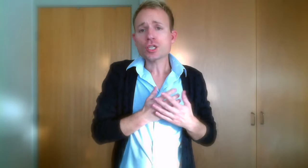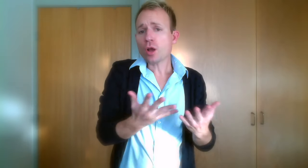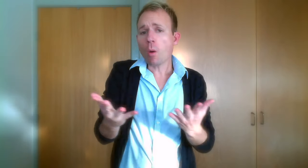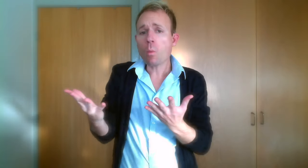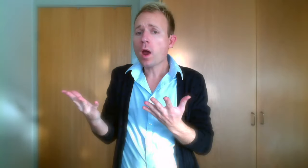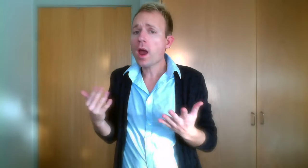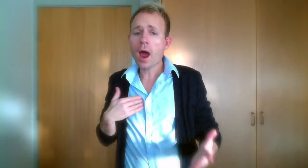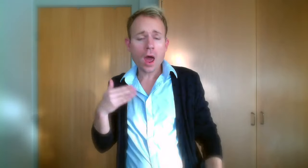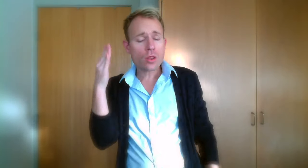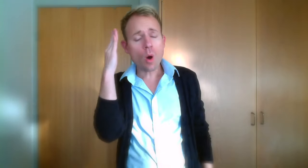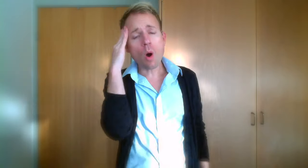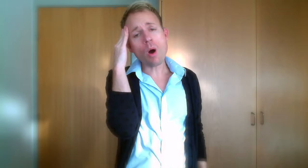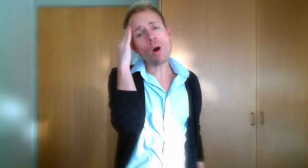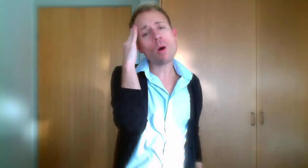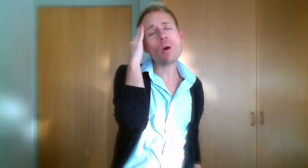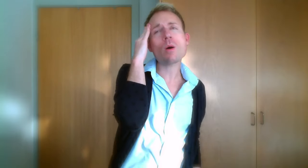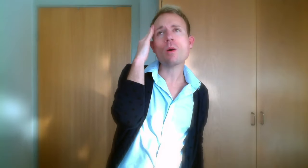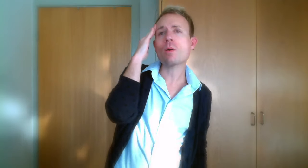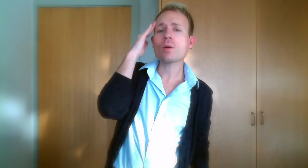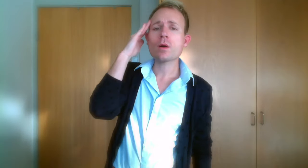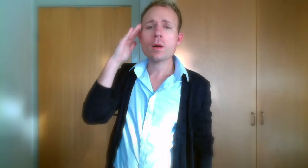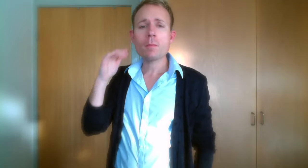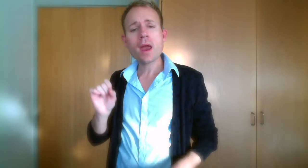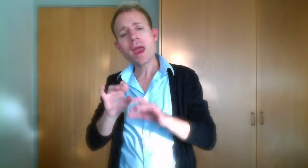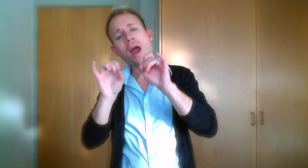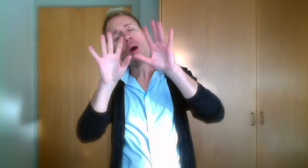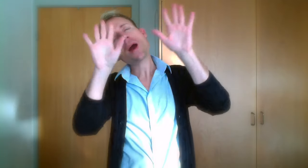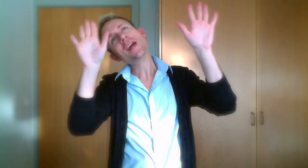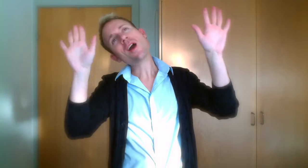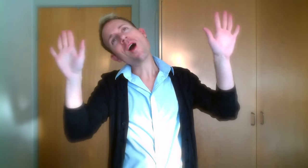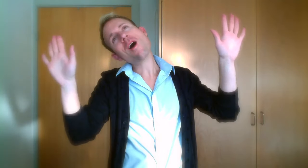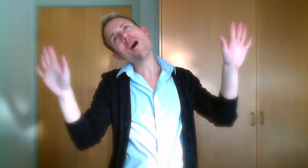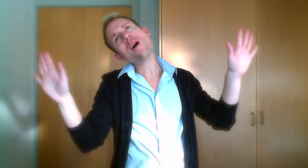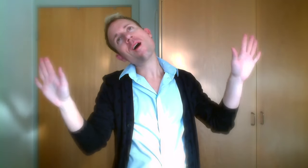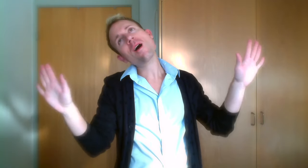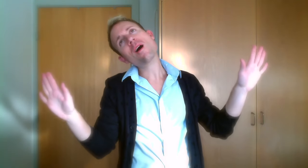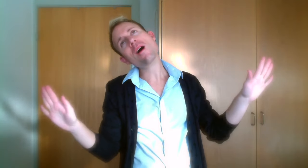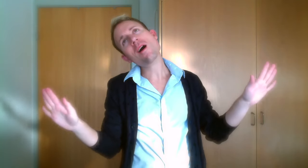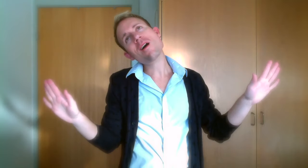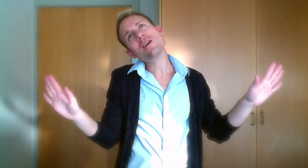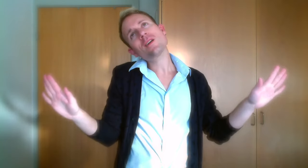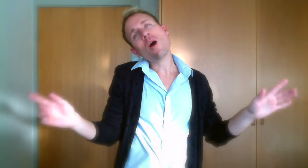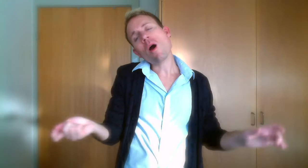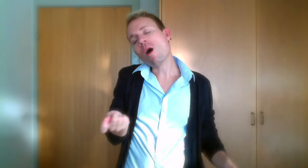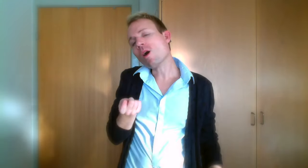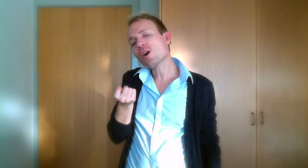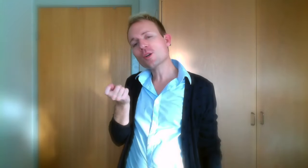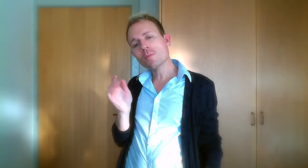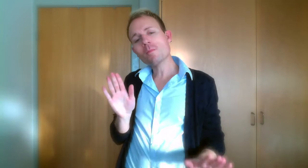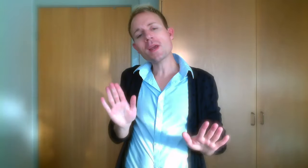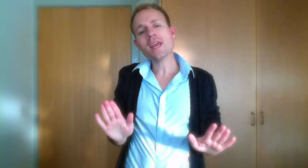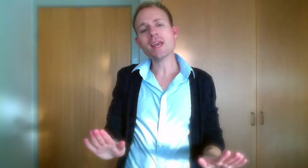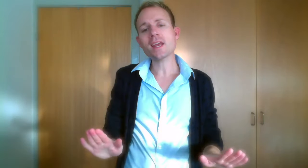somewhere I know A miracle long to be